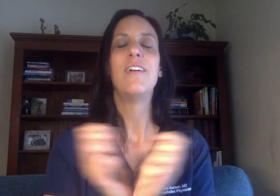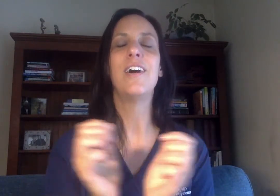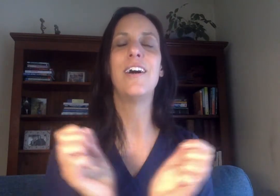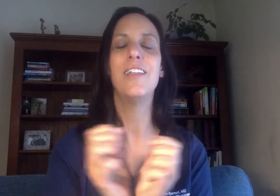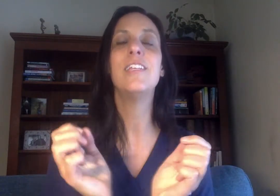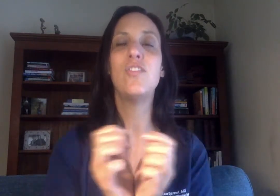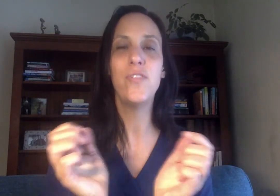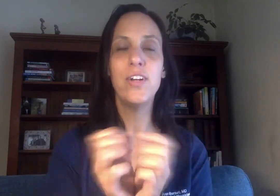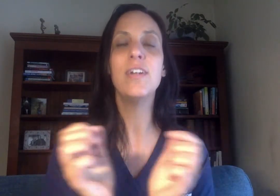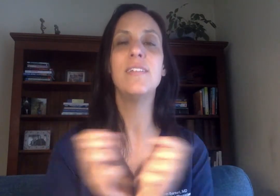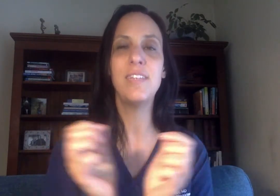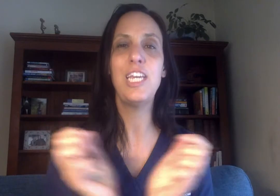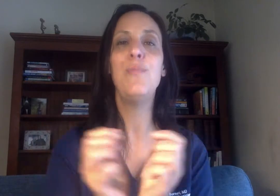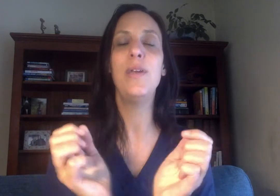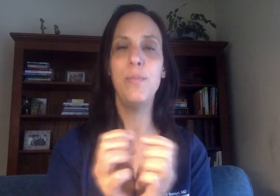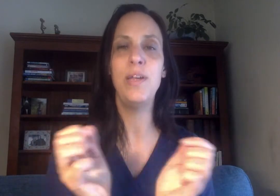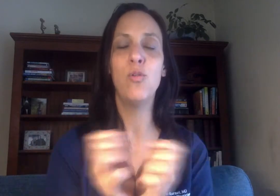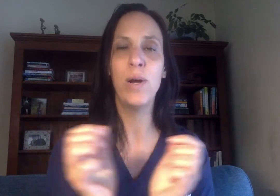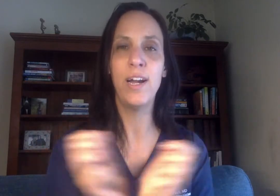This fear is keeping me aware.